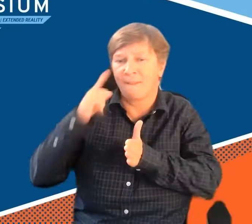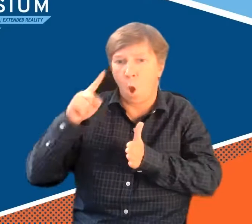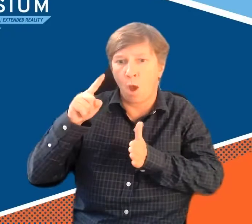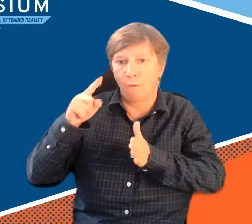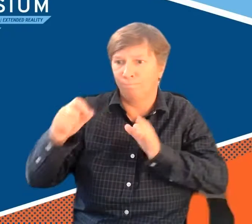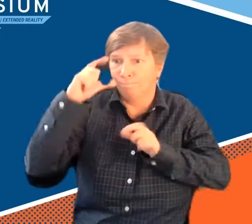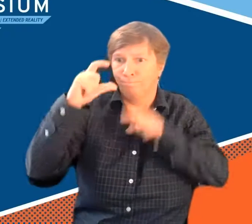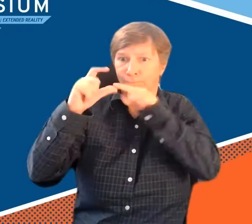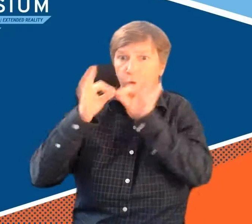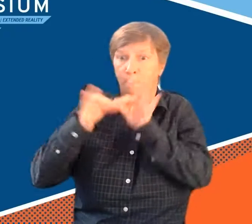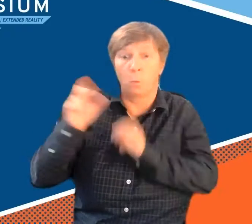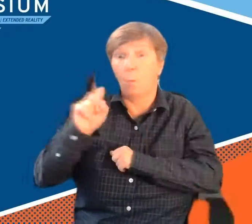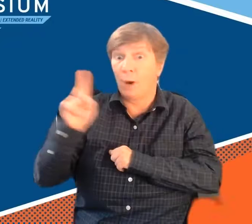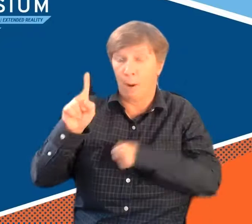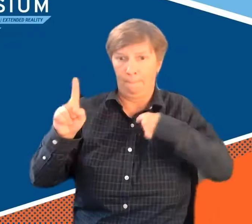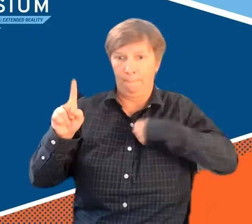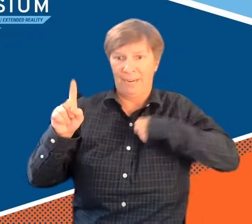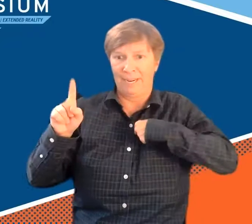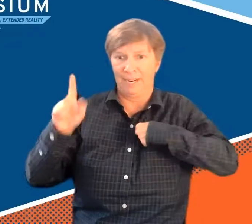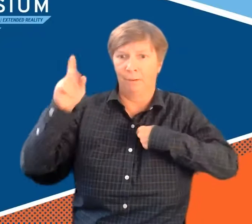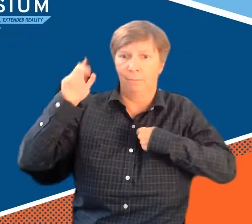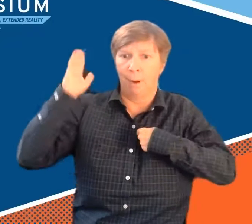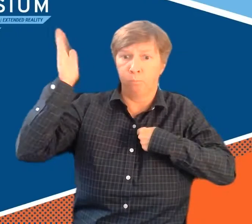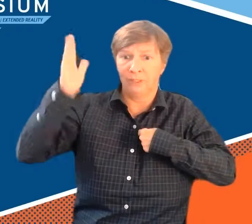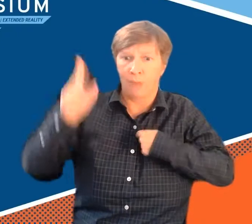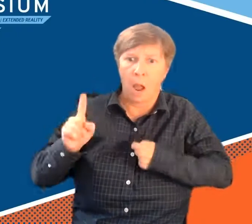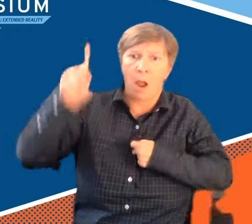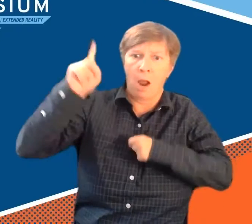So we've been planning about how to make this possible within museum settings.